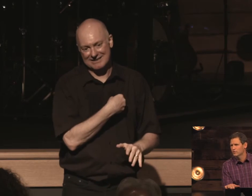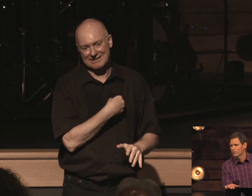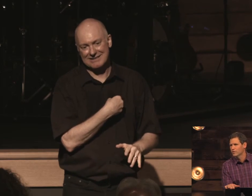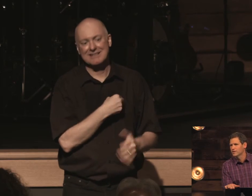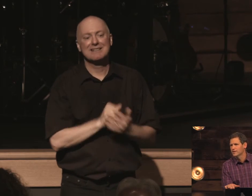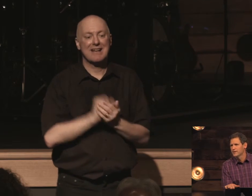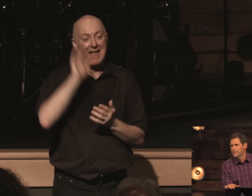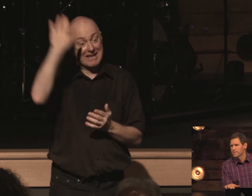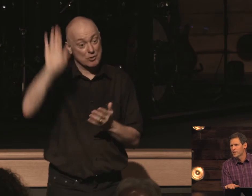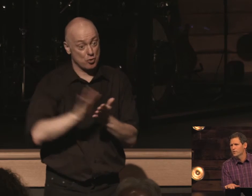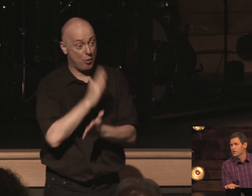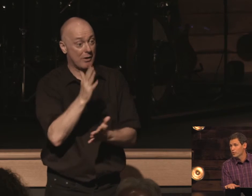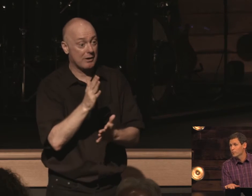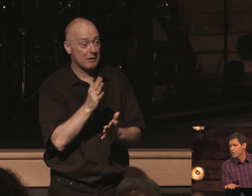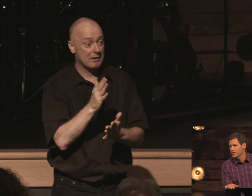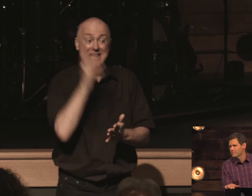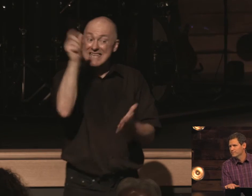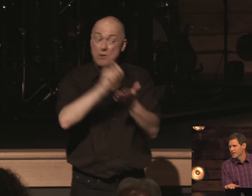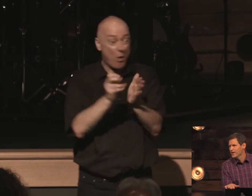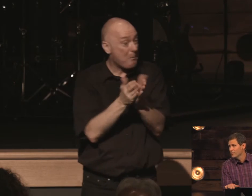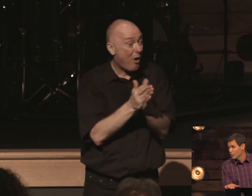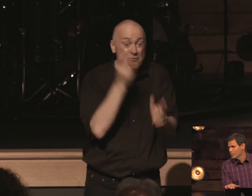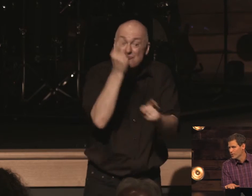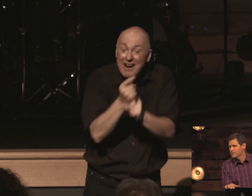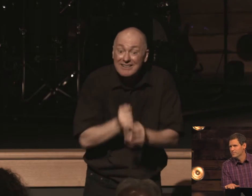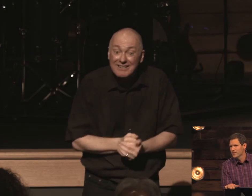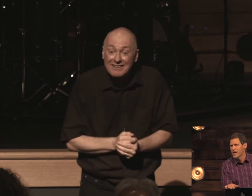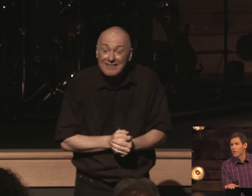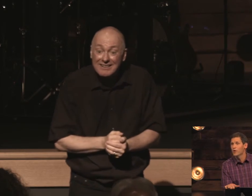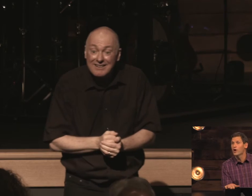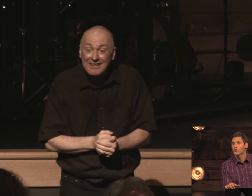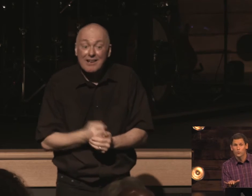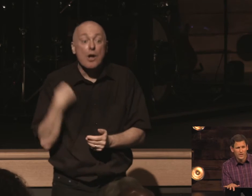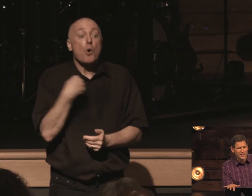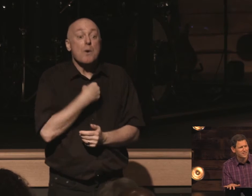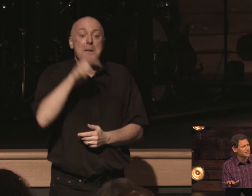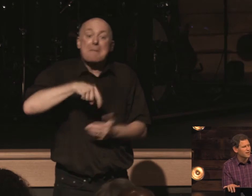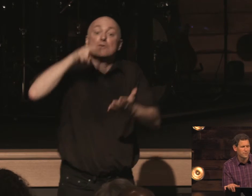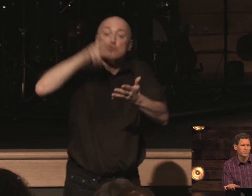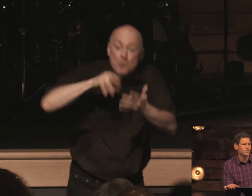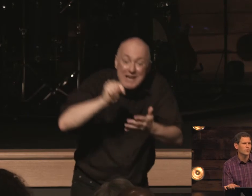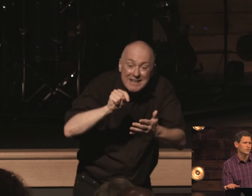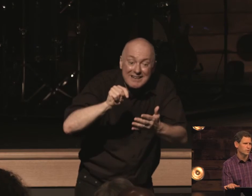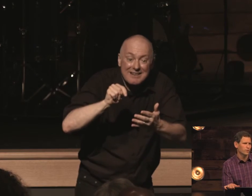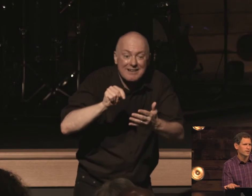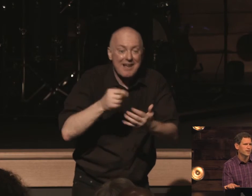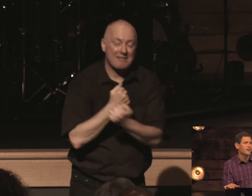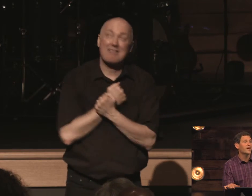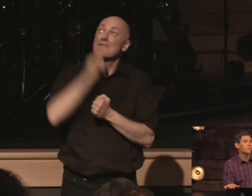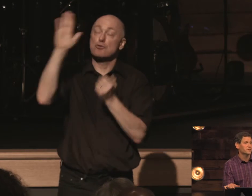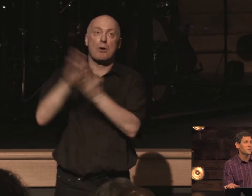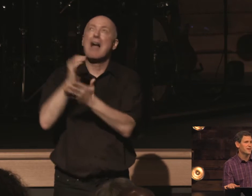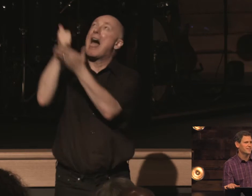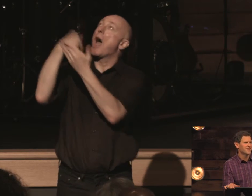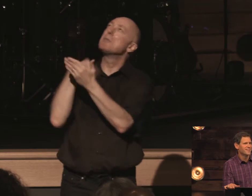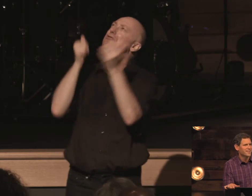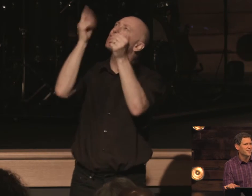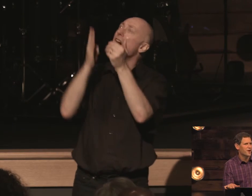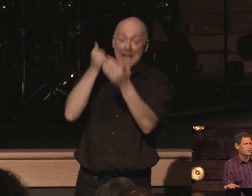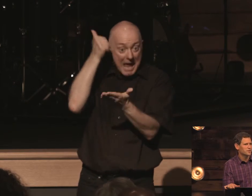glory loved ones he wrote a book man he wrote a book and we're called to read it to love him to know his glory god help us amen god help us